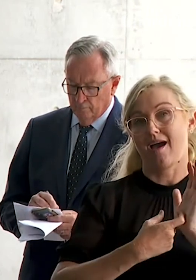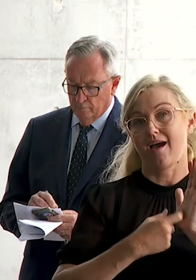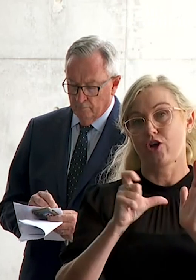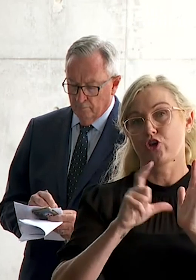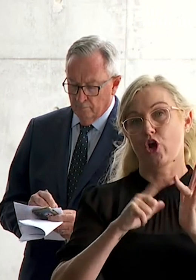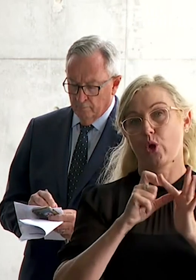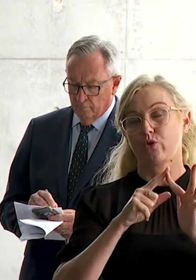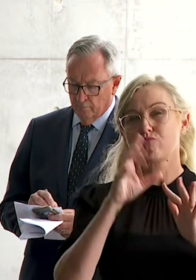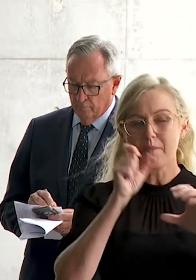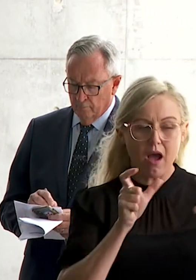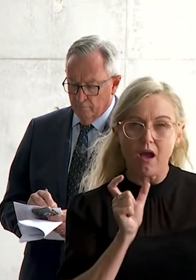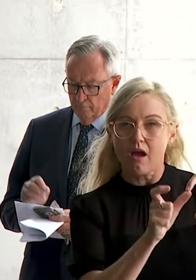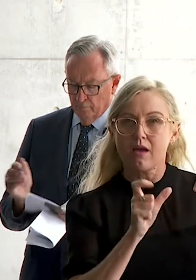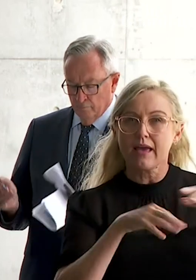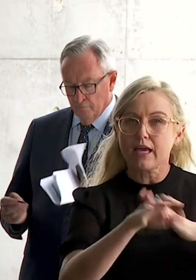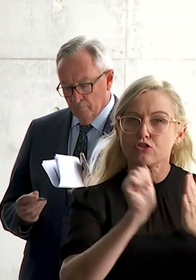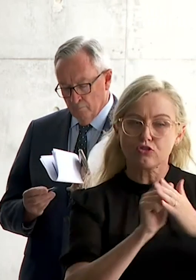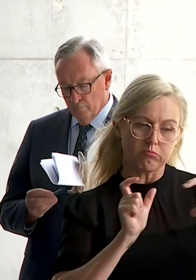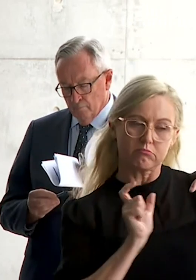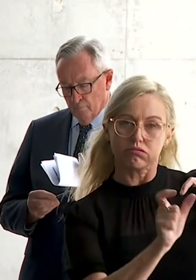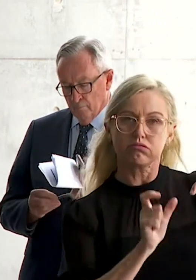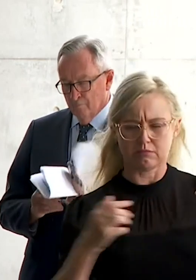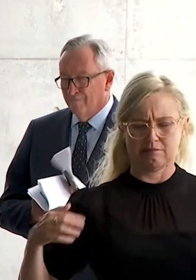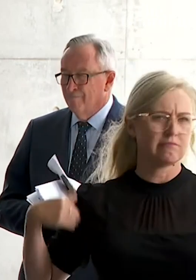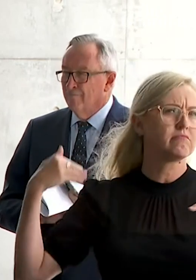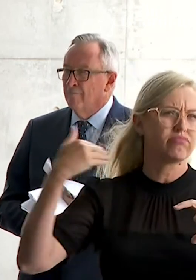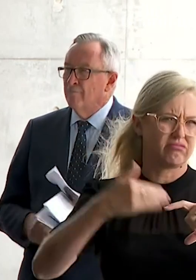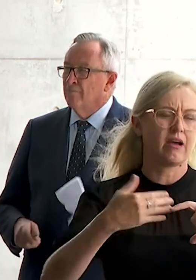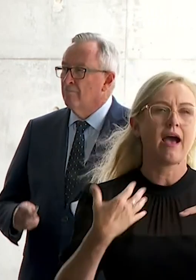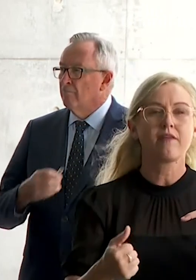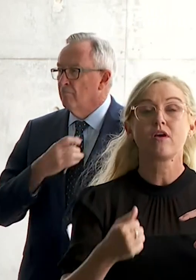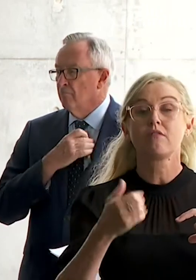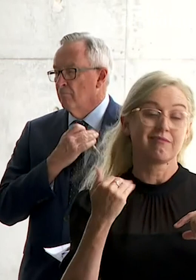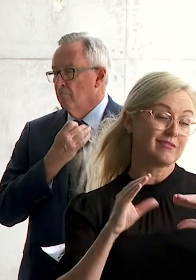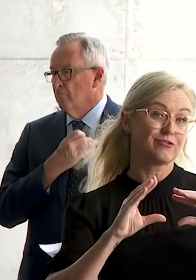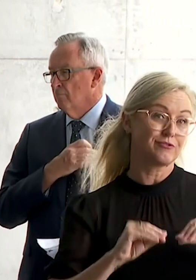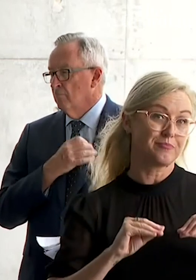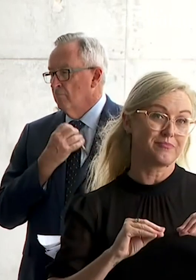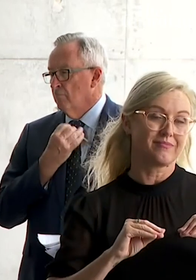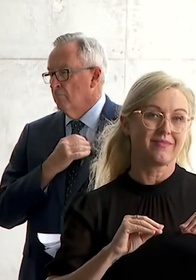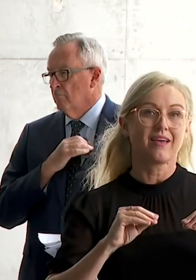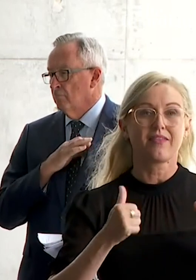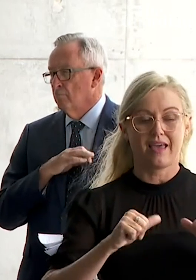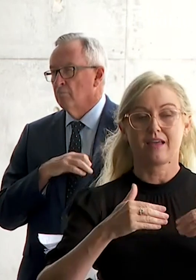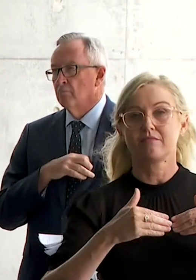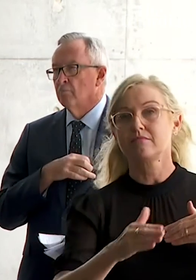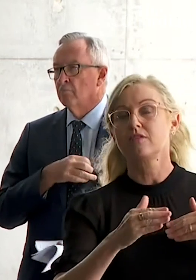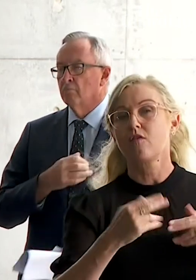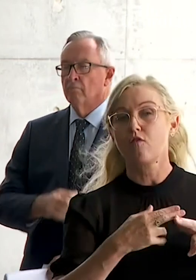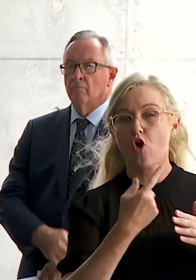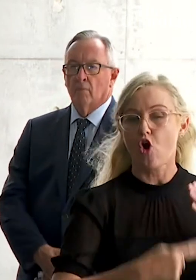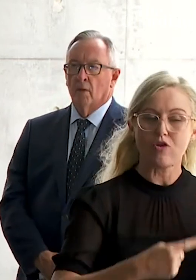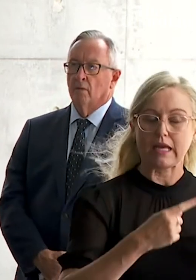we've had those QR codes in place for some time. We kept them in place for high risk settings.